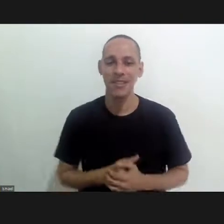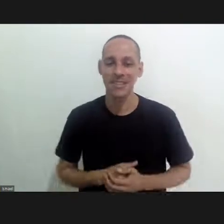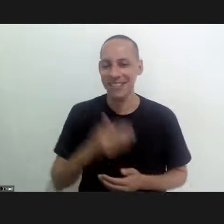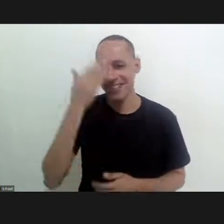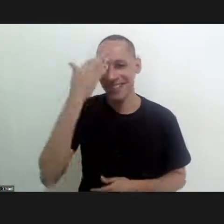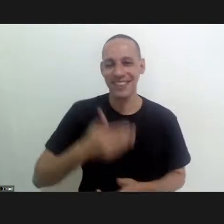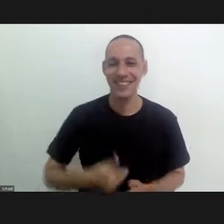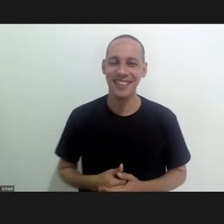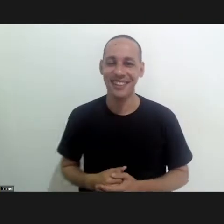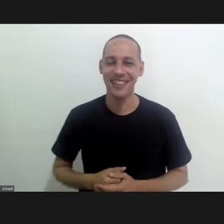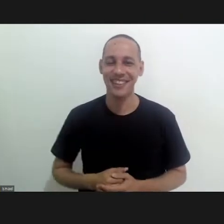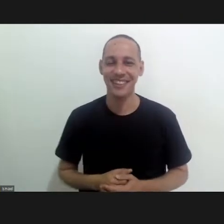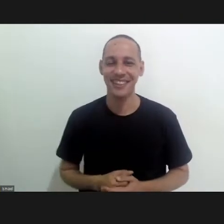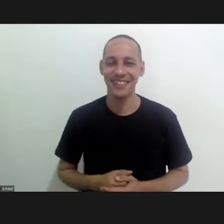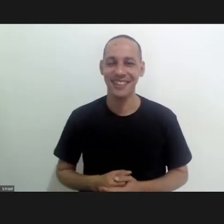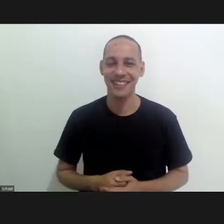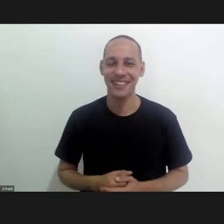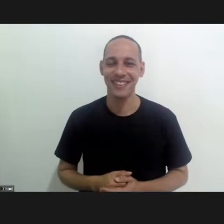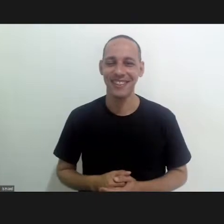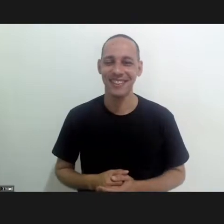this disease thank you very much